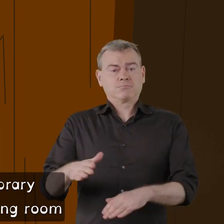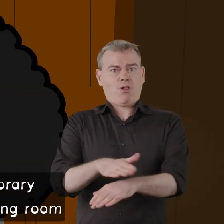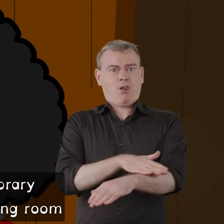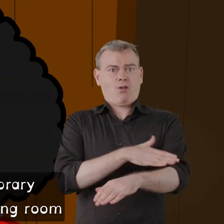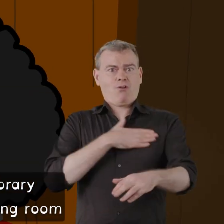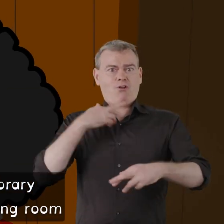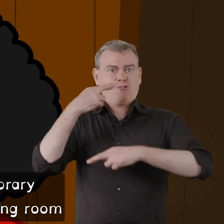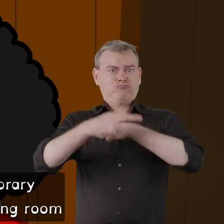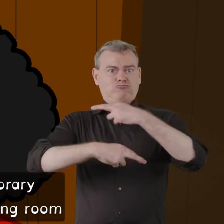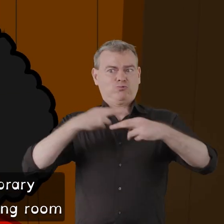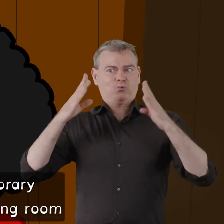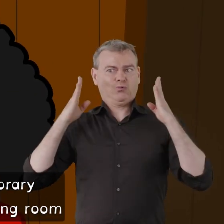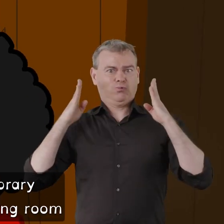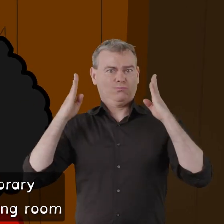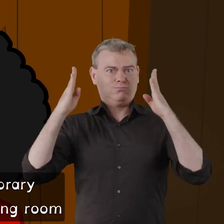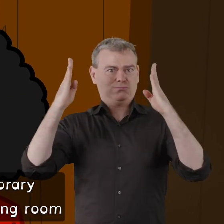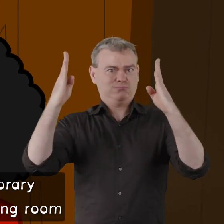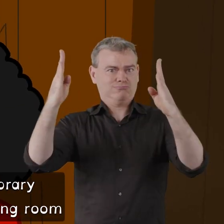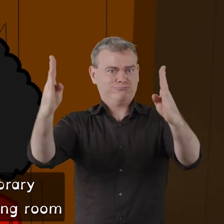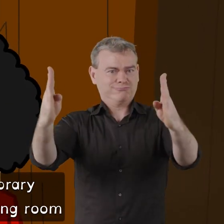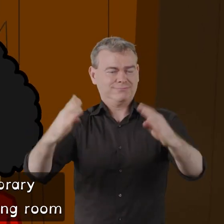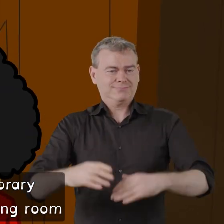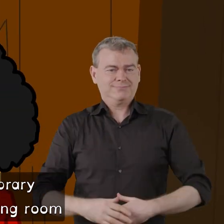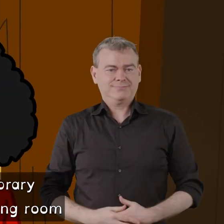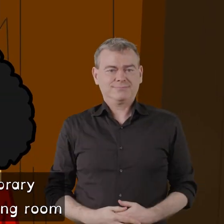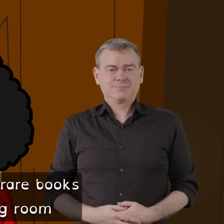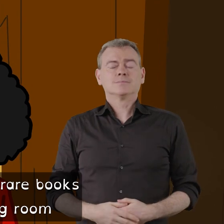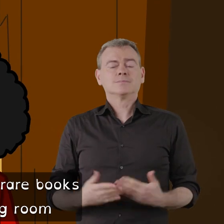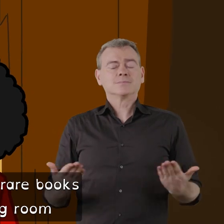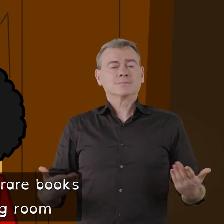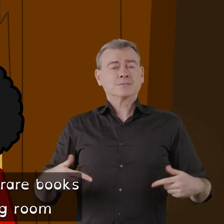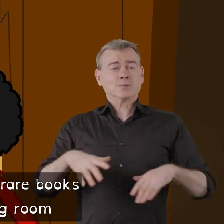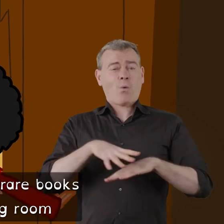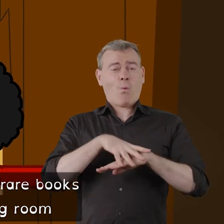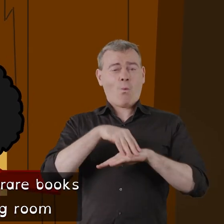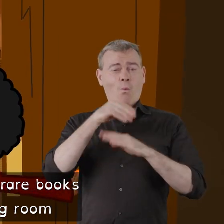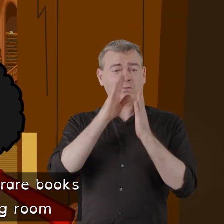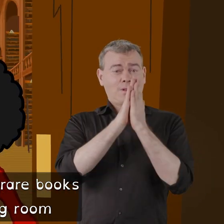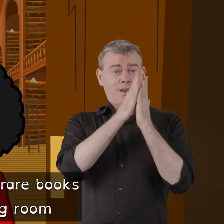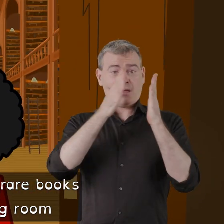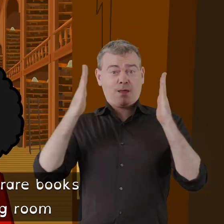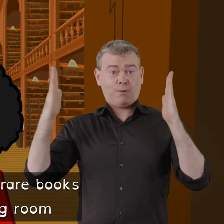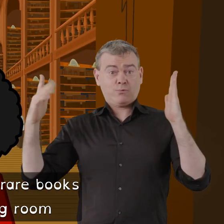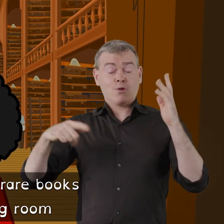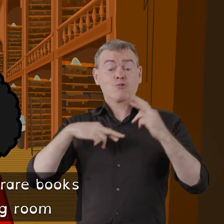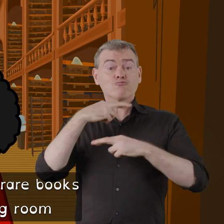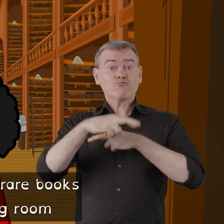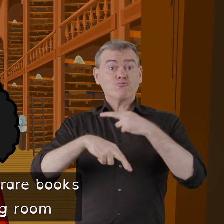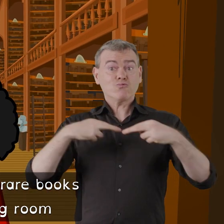in the old library there's a very long room there are old and rare books in the very long